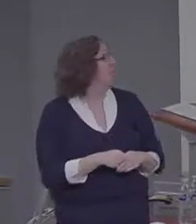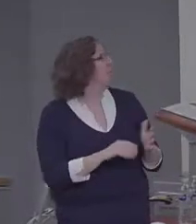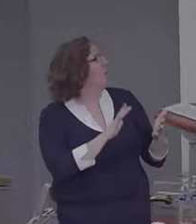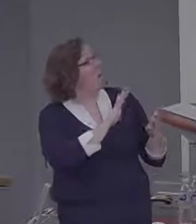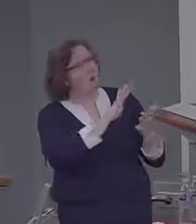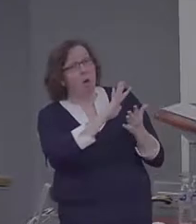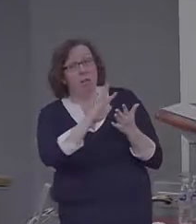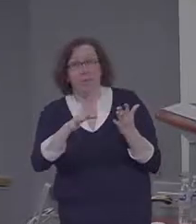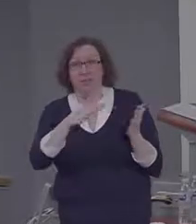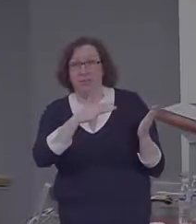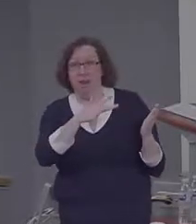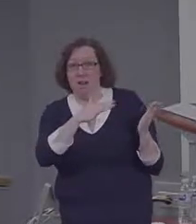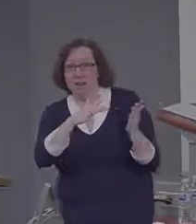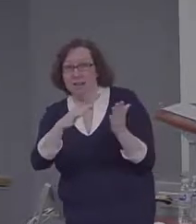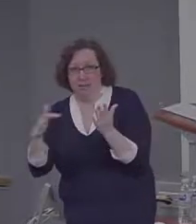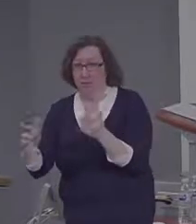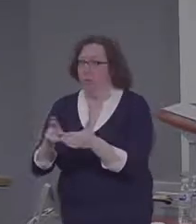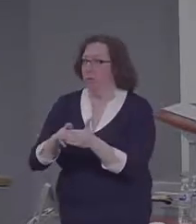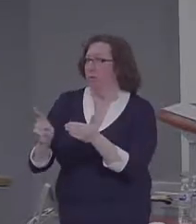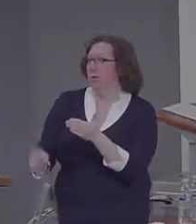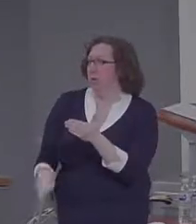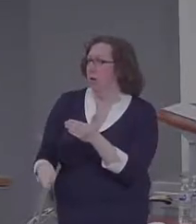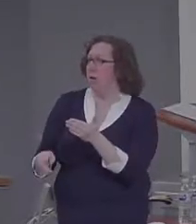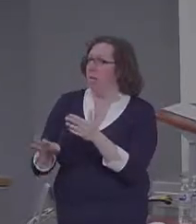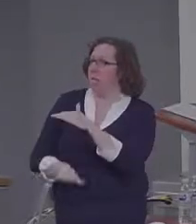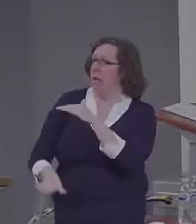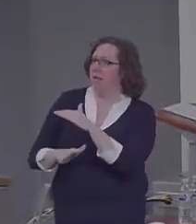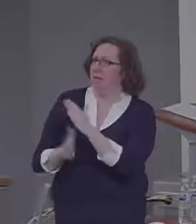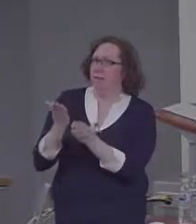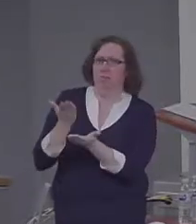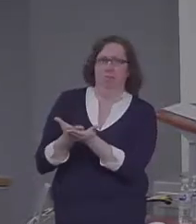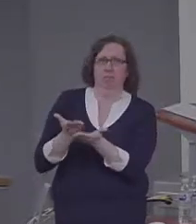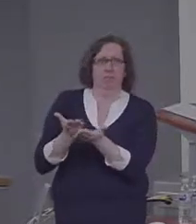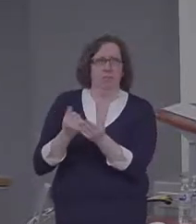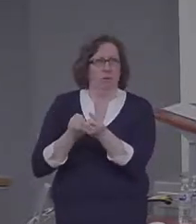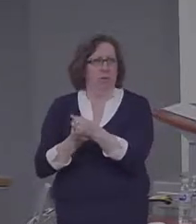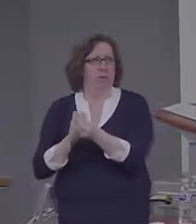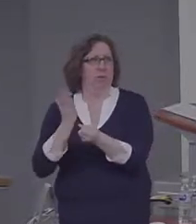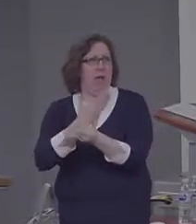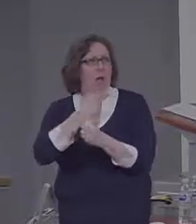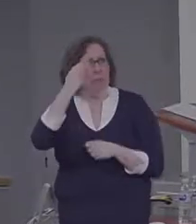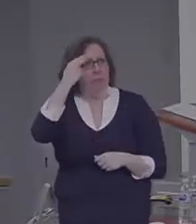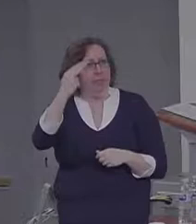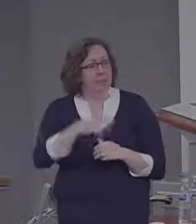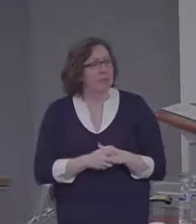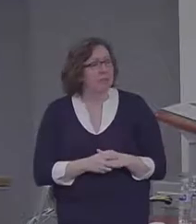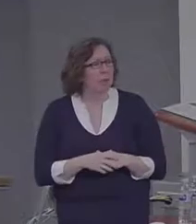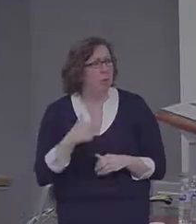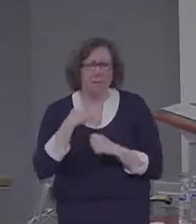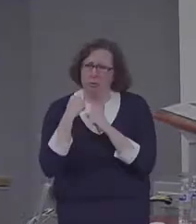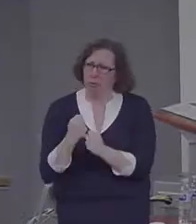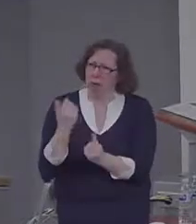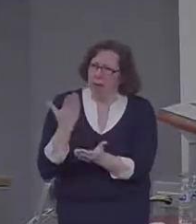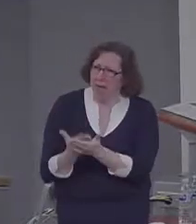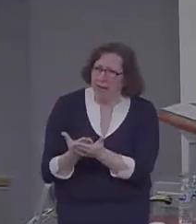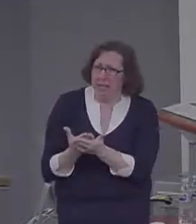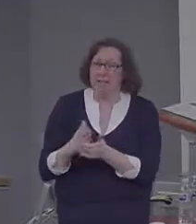support, I think, generally the hypothesis, provide stronger evidence that episodic retrieval is contributing to